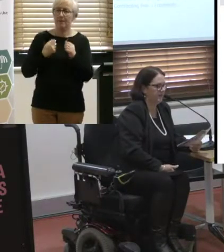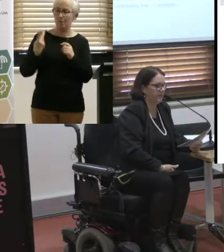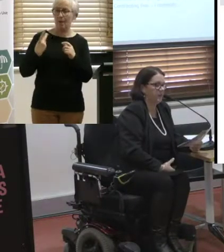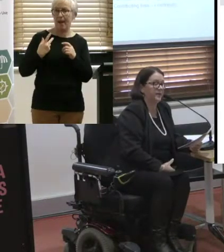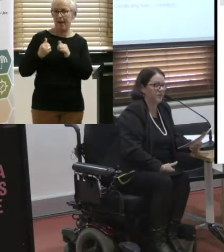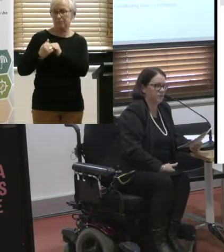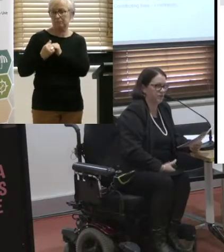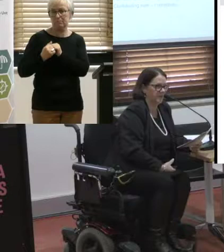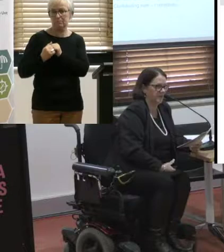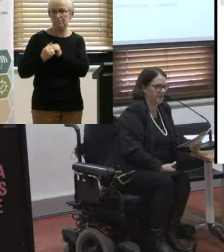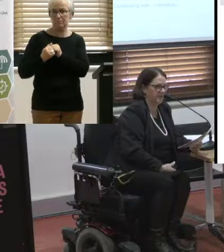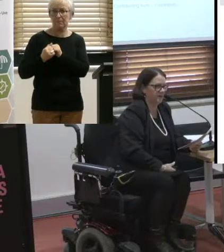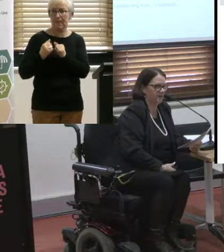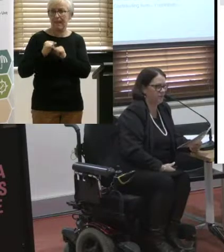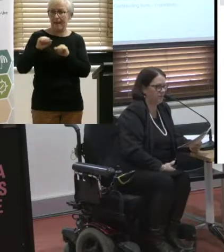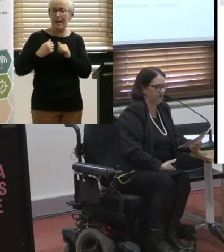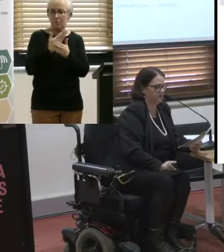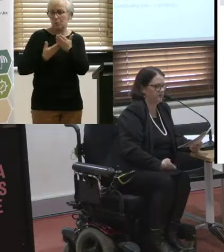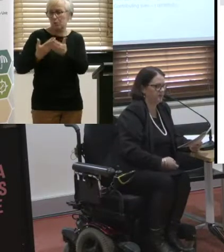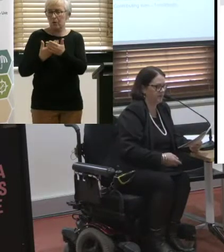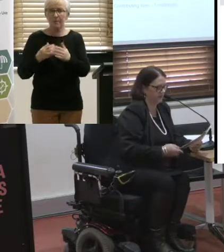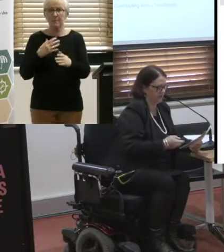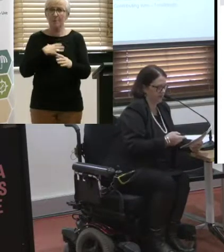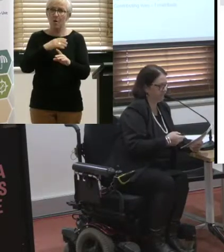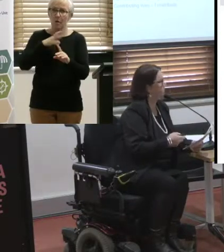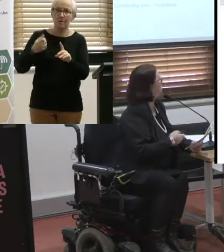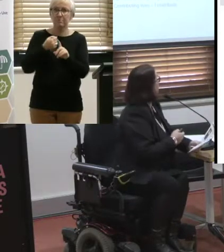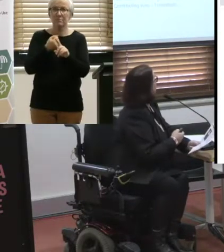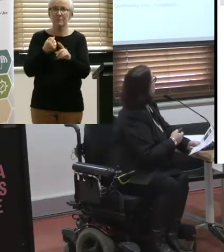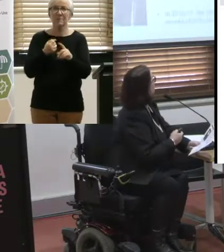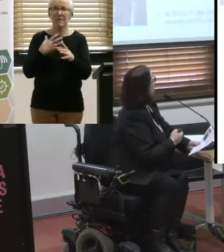And we need those stories. Nothing is more effective than a story.